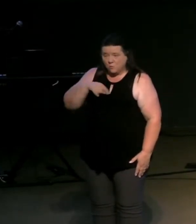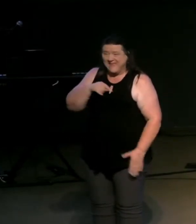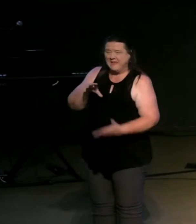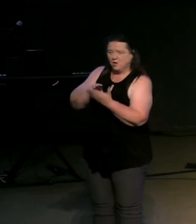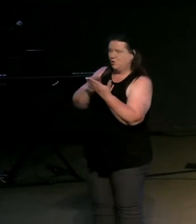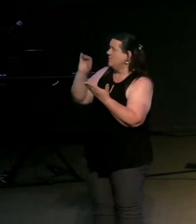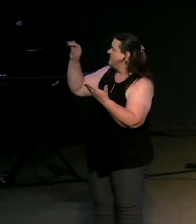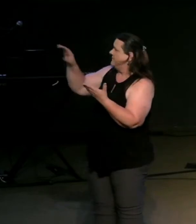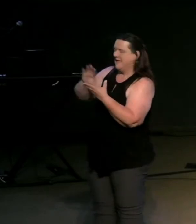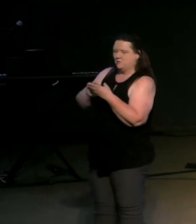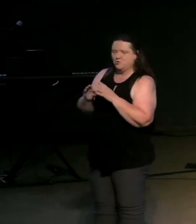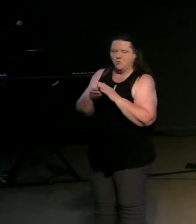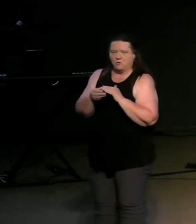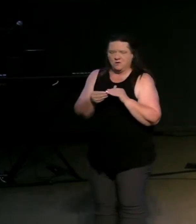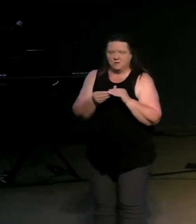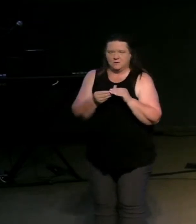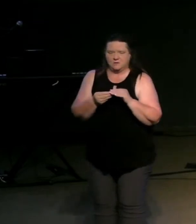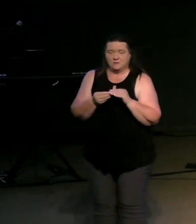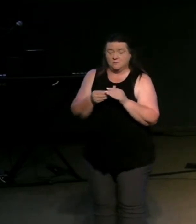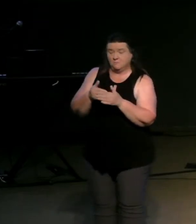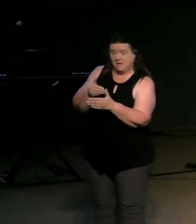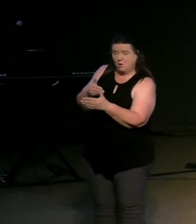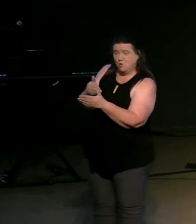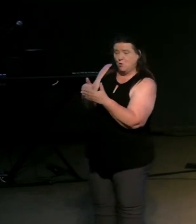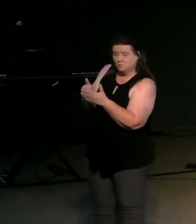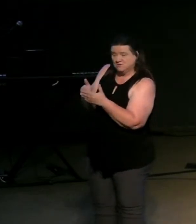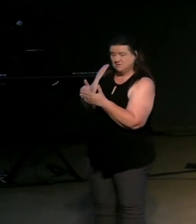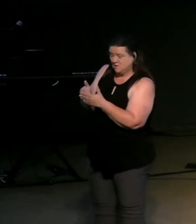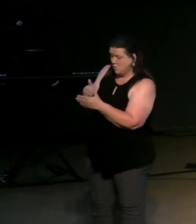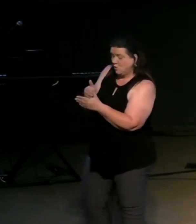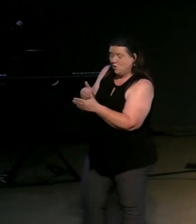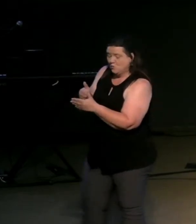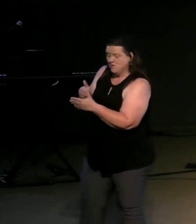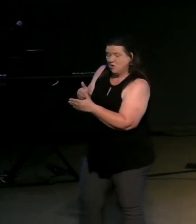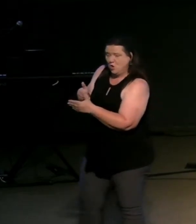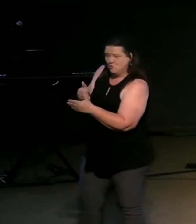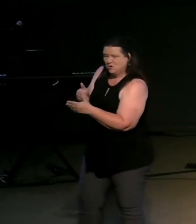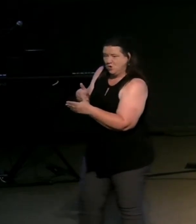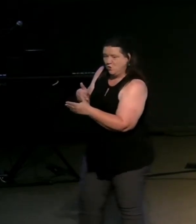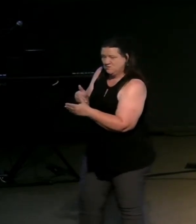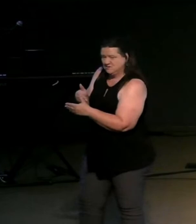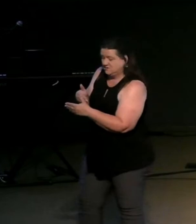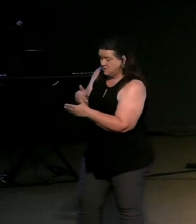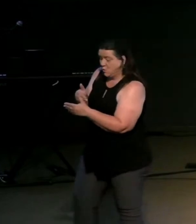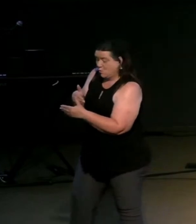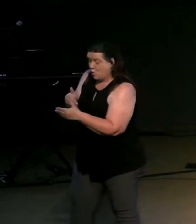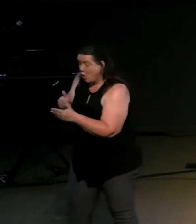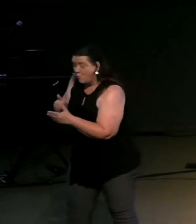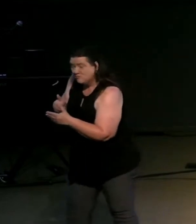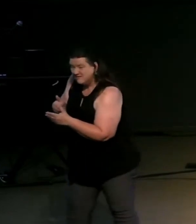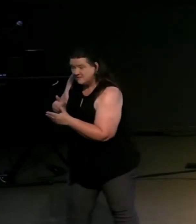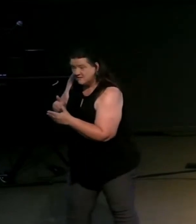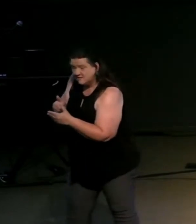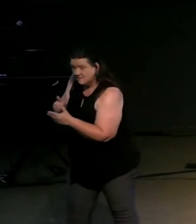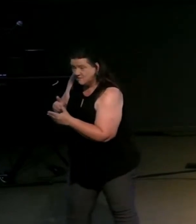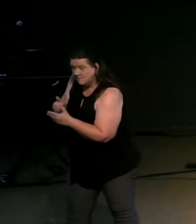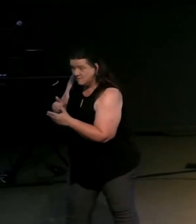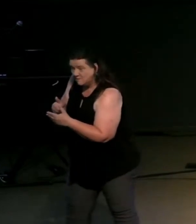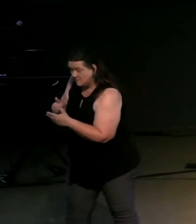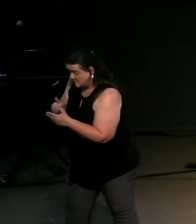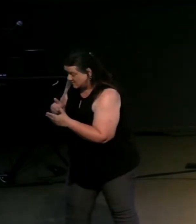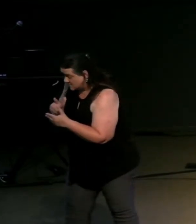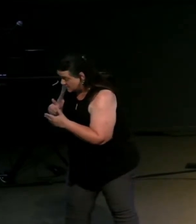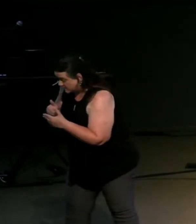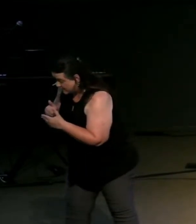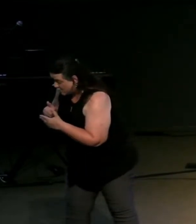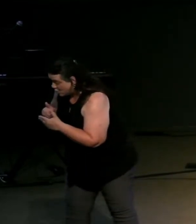being close being close being close to